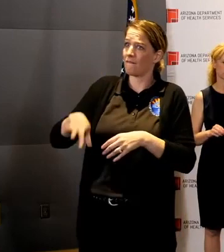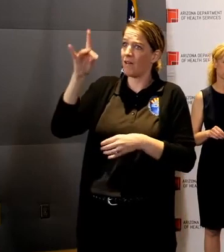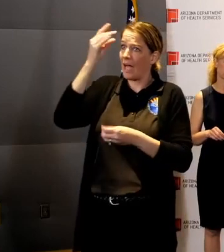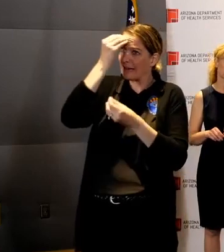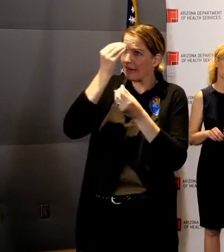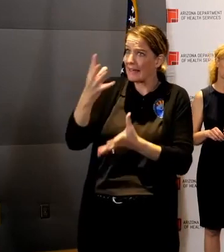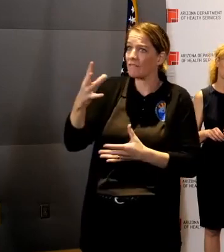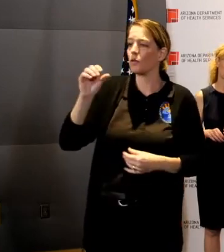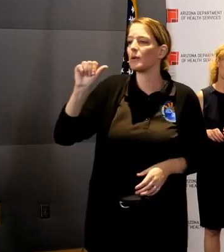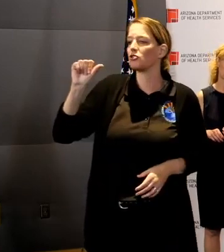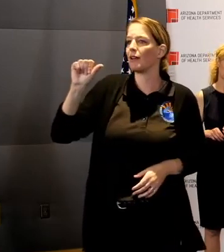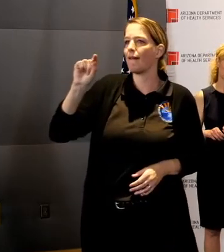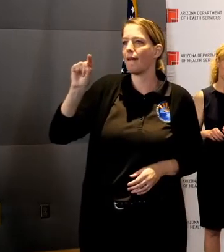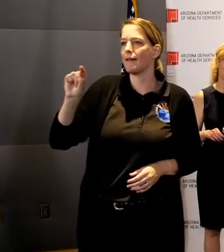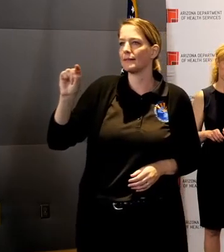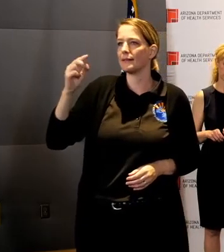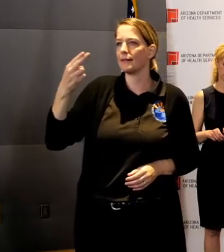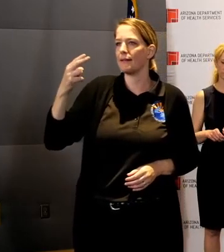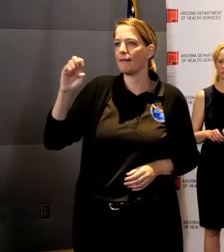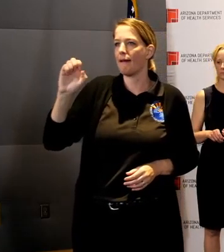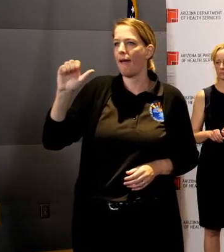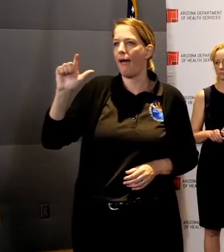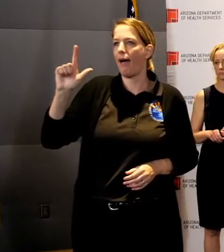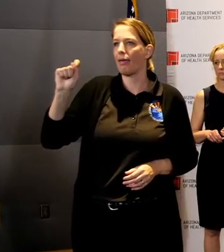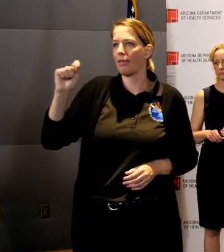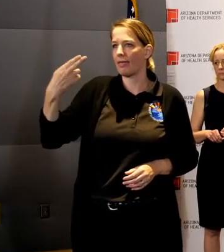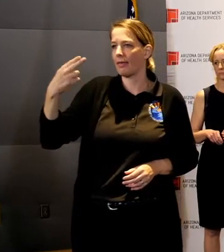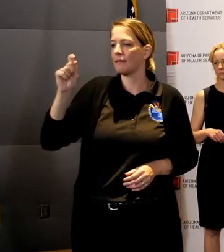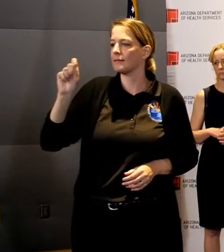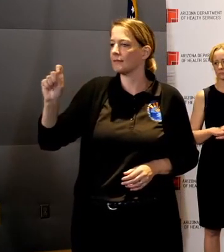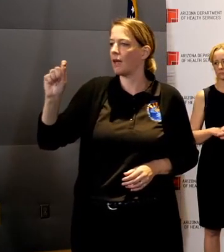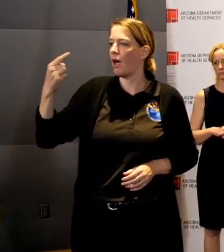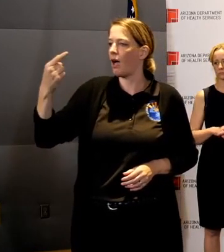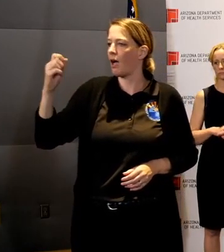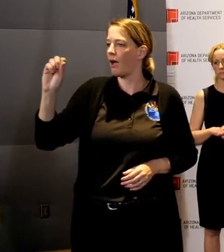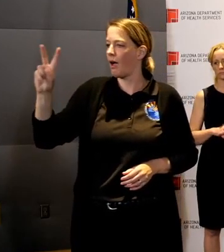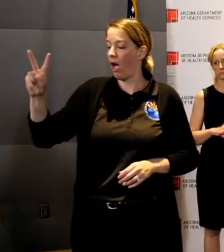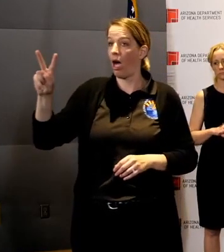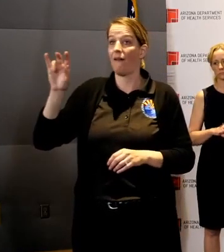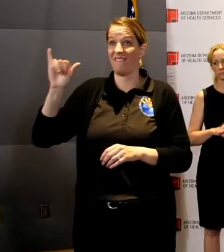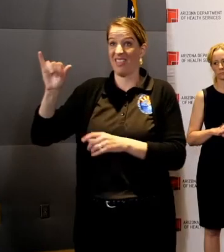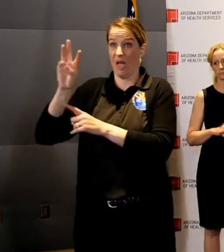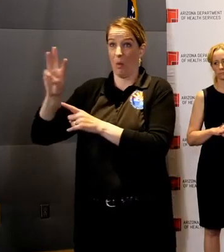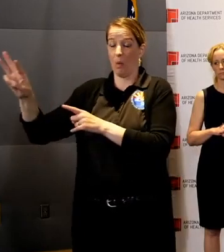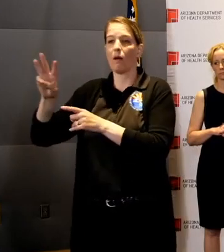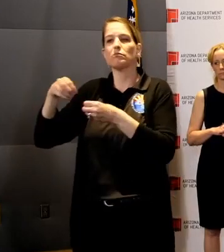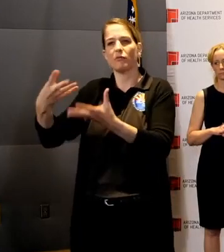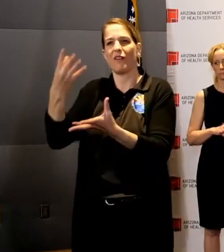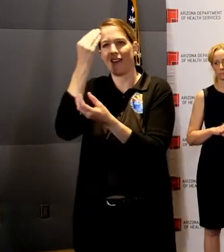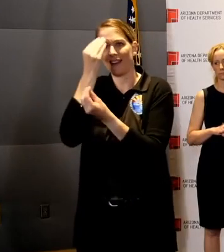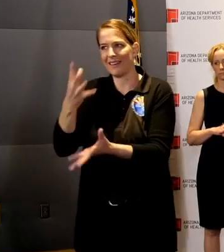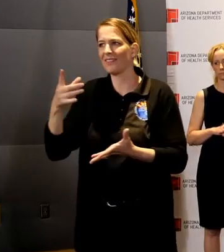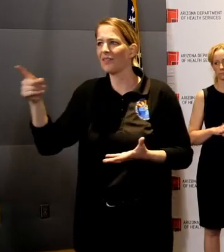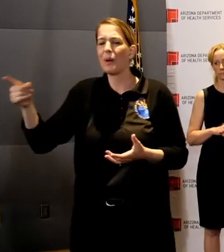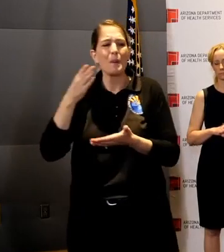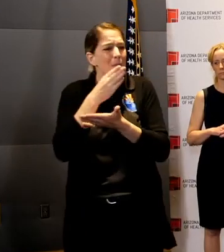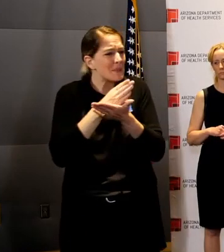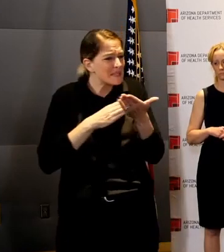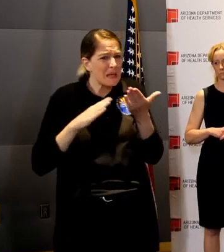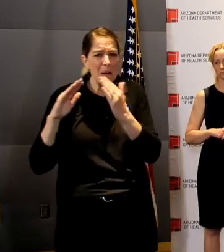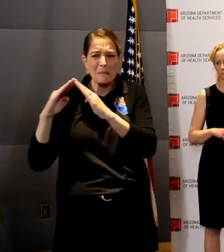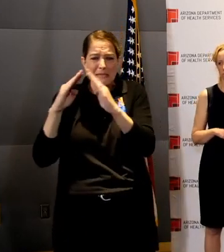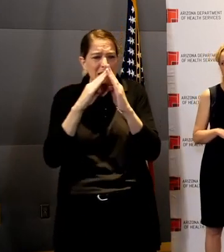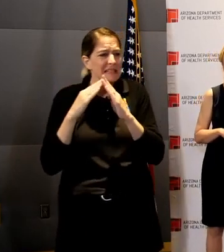have new statistics and figures, they're posted daily. been asking for cities and they say that we can't give that data. Other states are